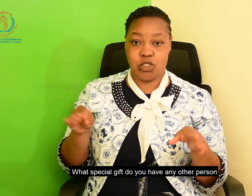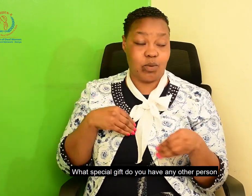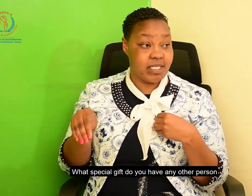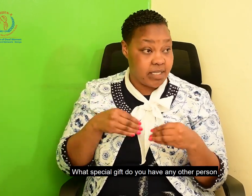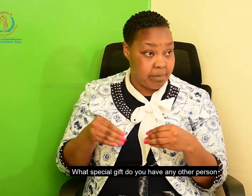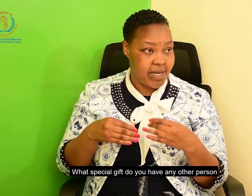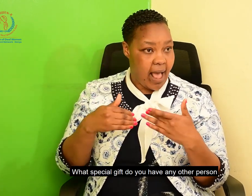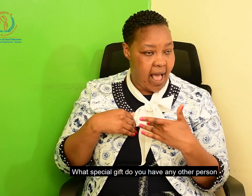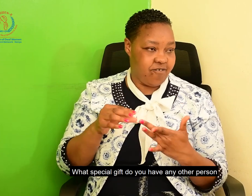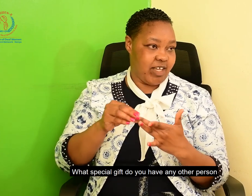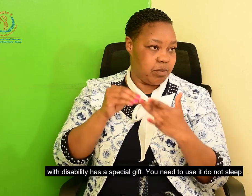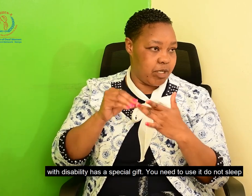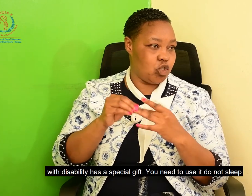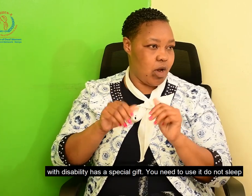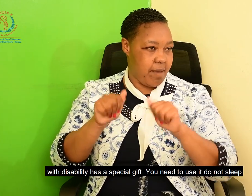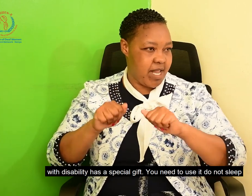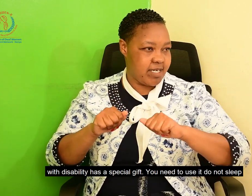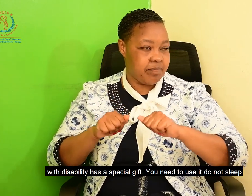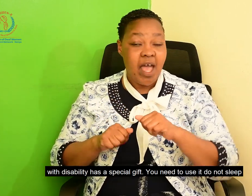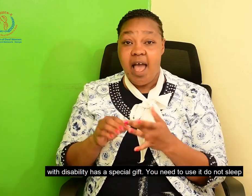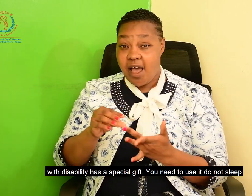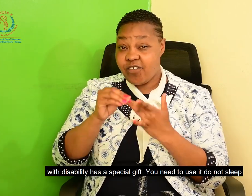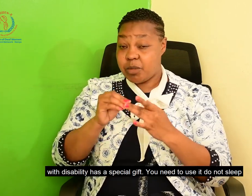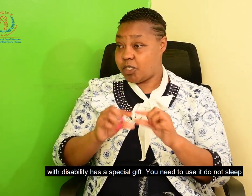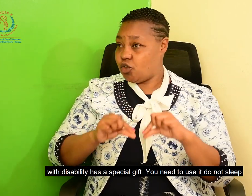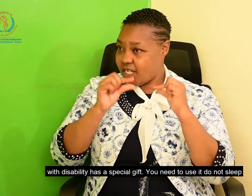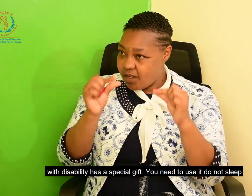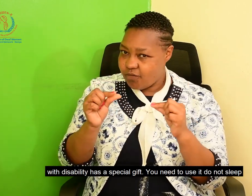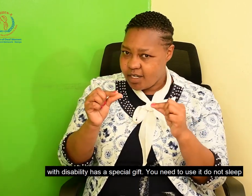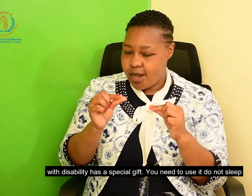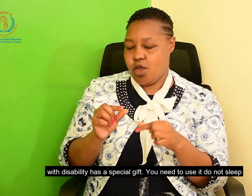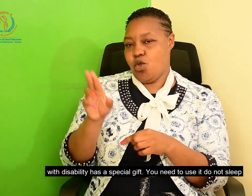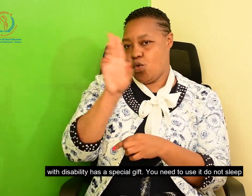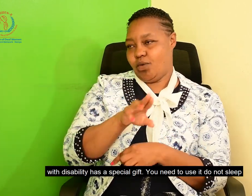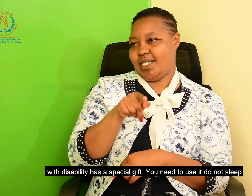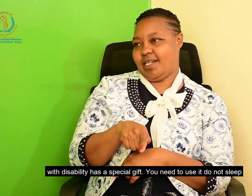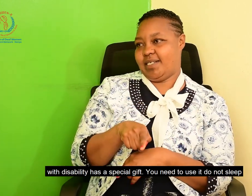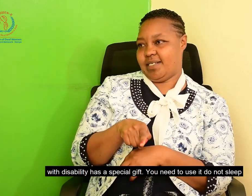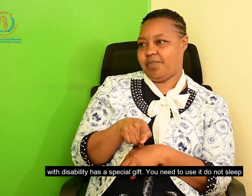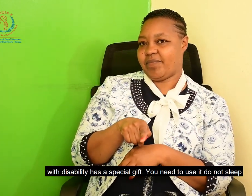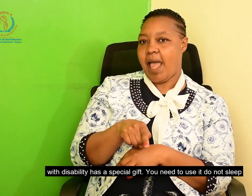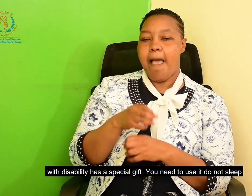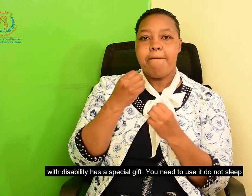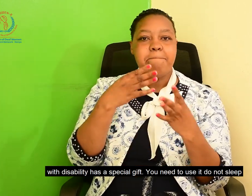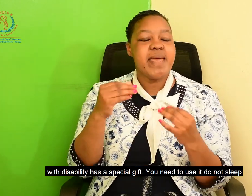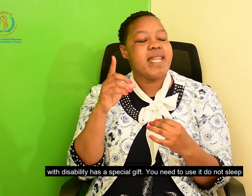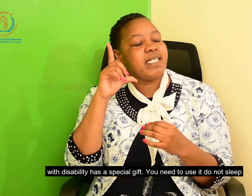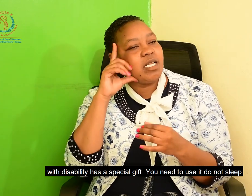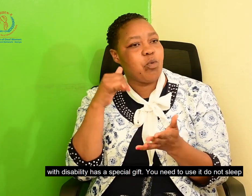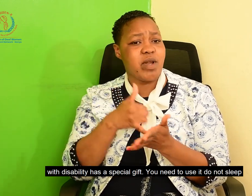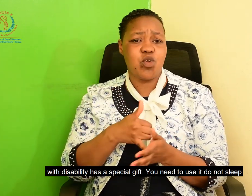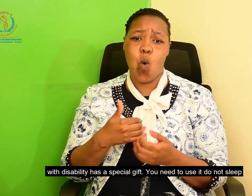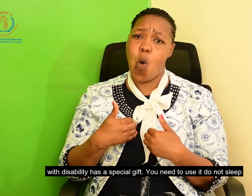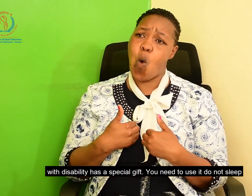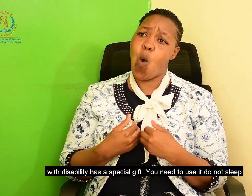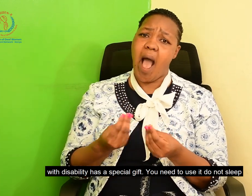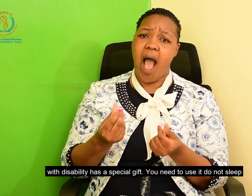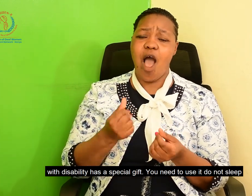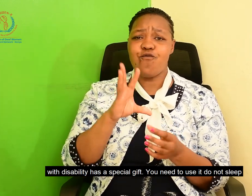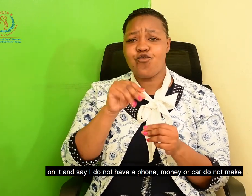any other person with disability has a special ability. If you have a special gift, then you need to use it. Do not slip on